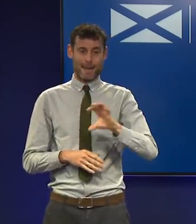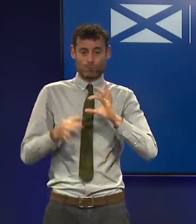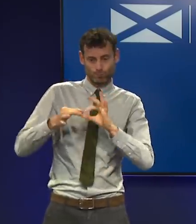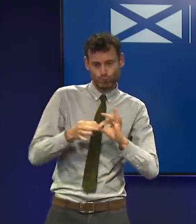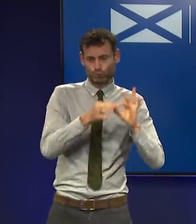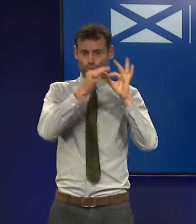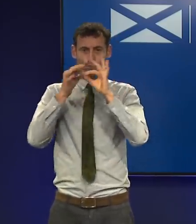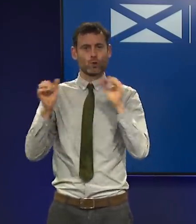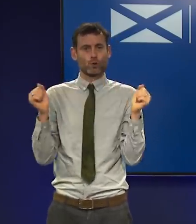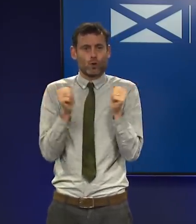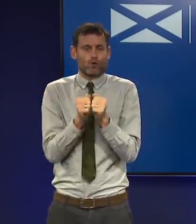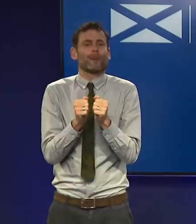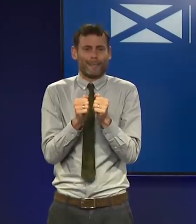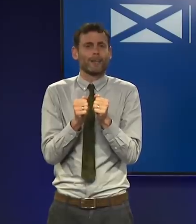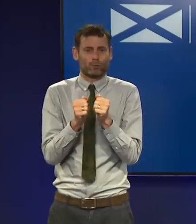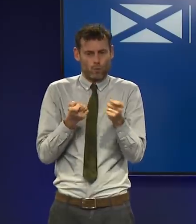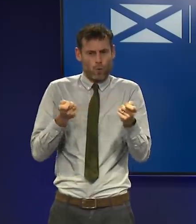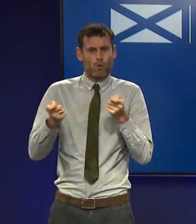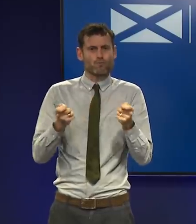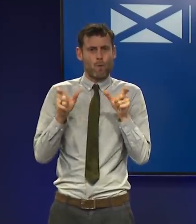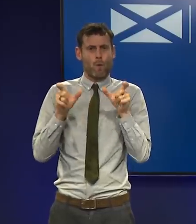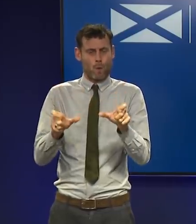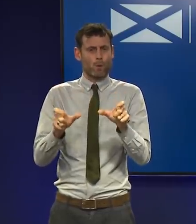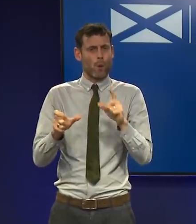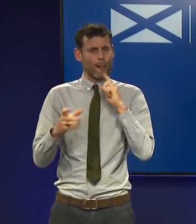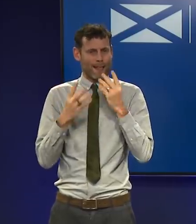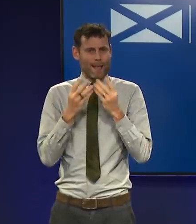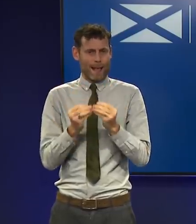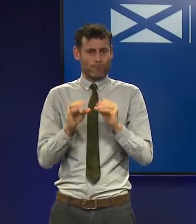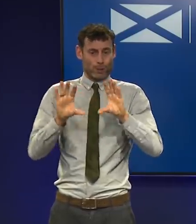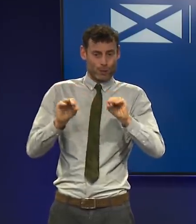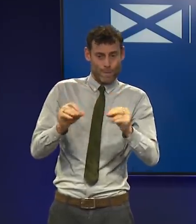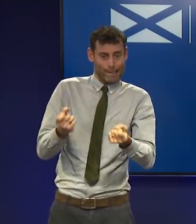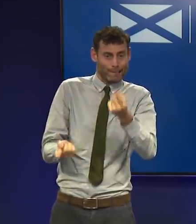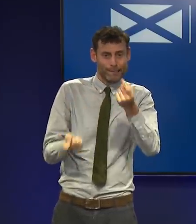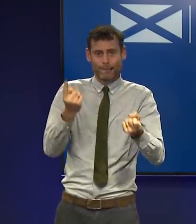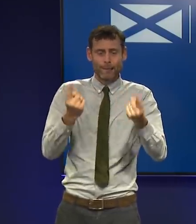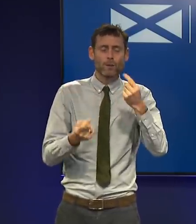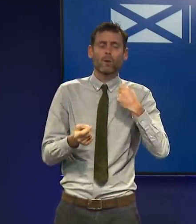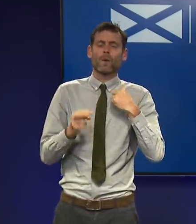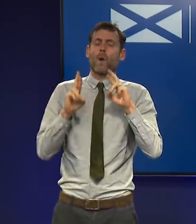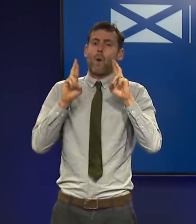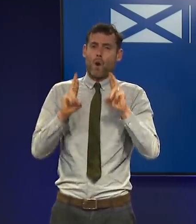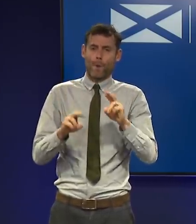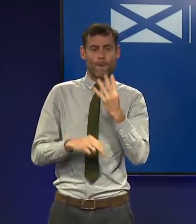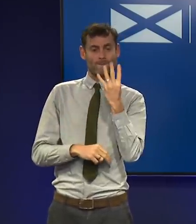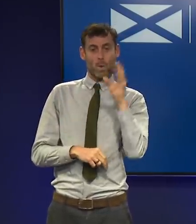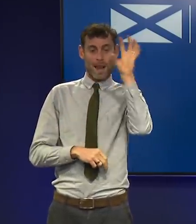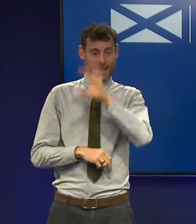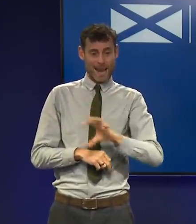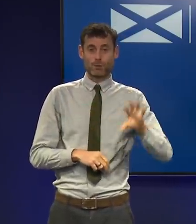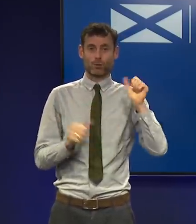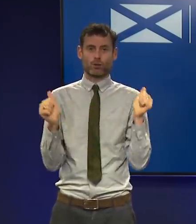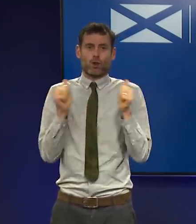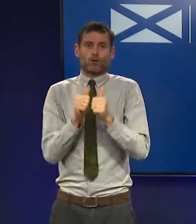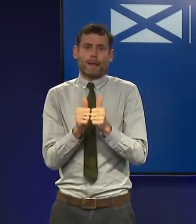will be ineffective. So we hope that a Four Nations agreement can be reached. A Four Nations approach obviously requires the